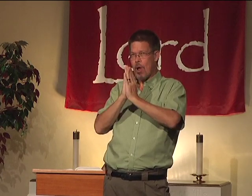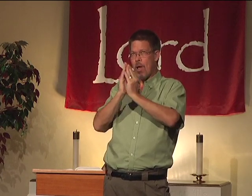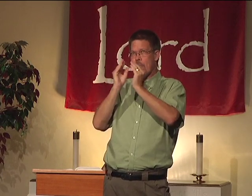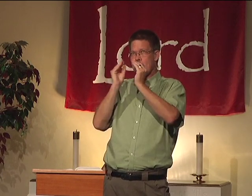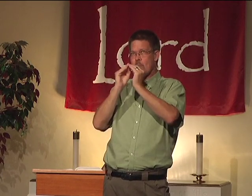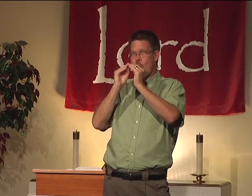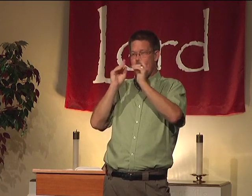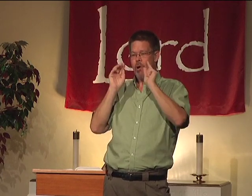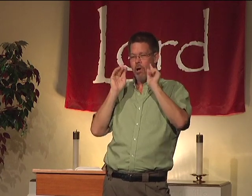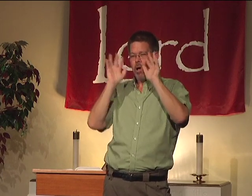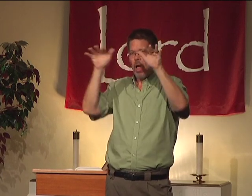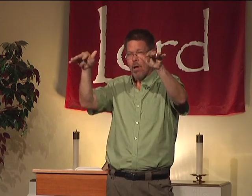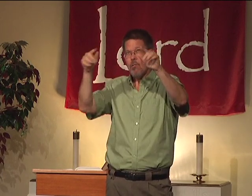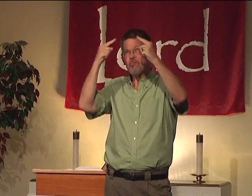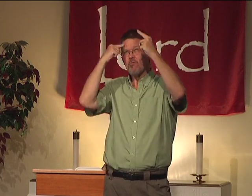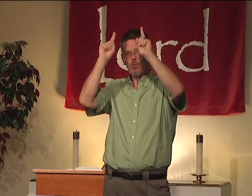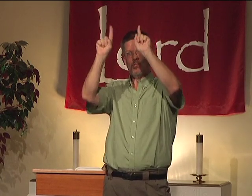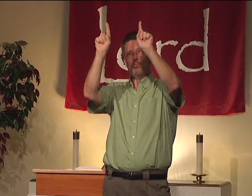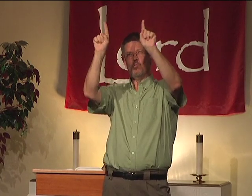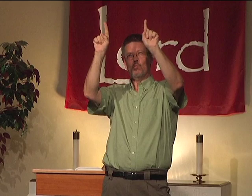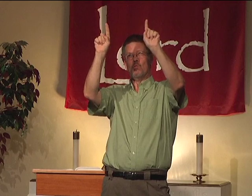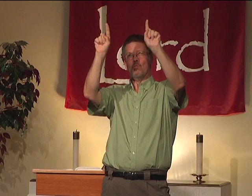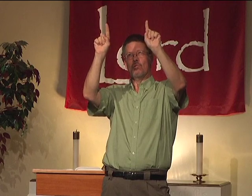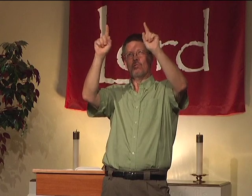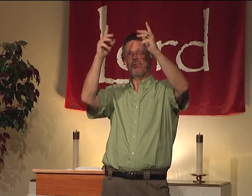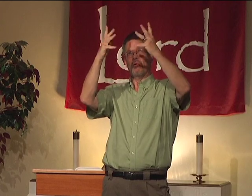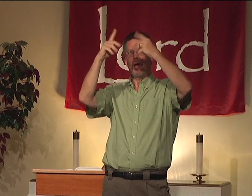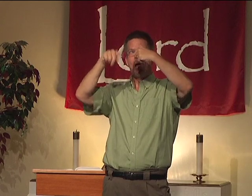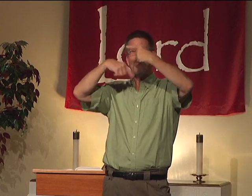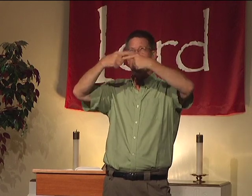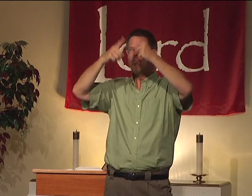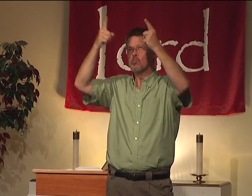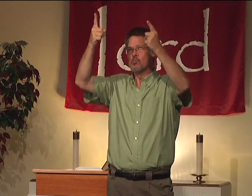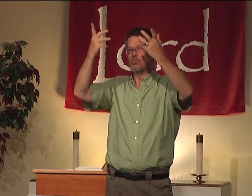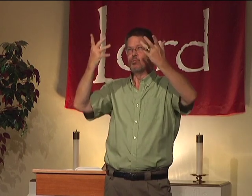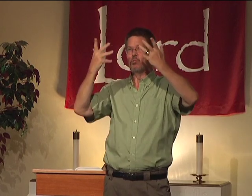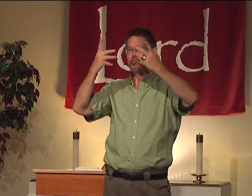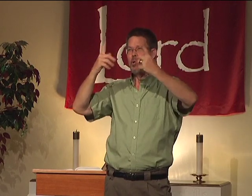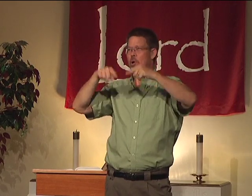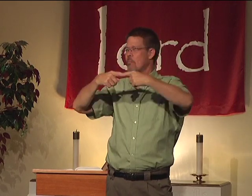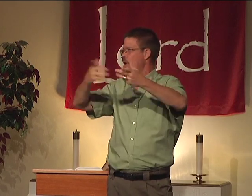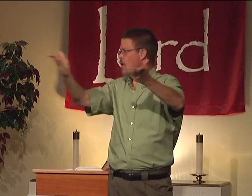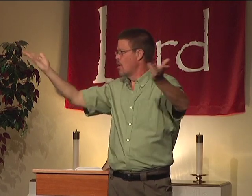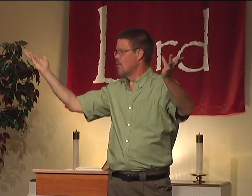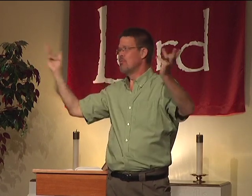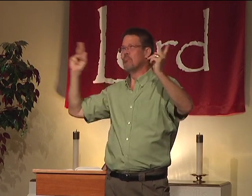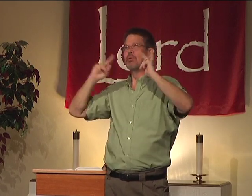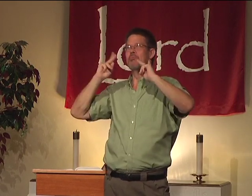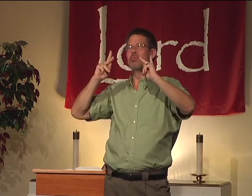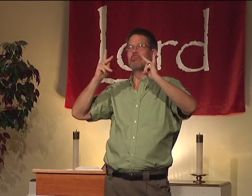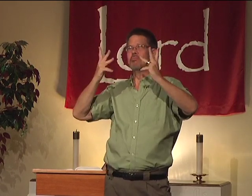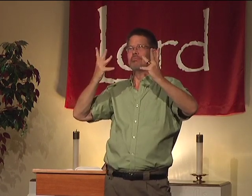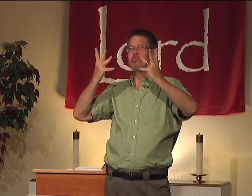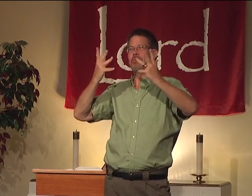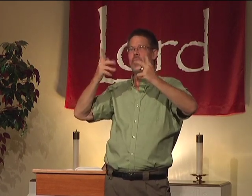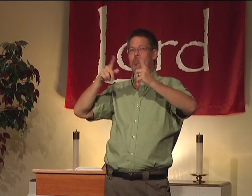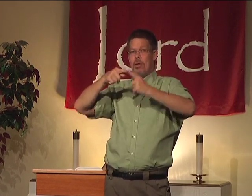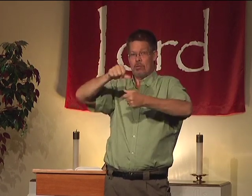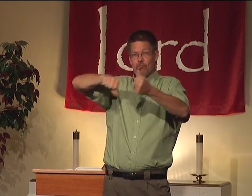to pray more outward for you. It is about you. Praying for